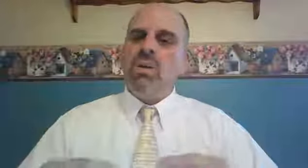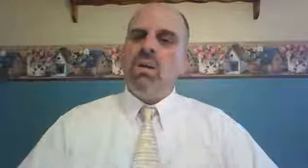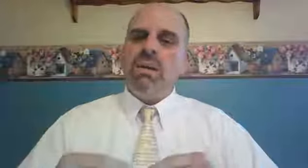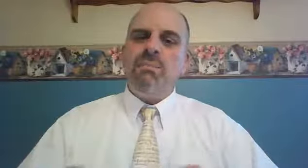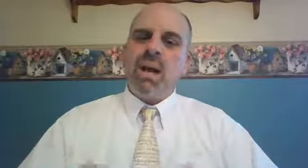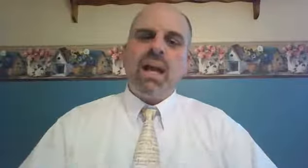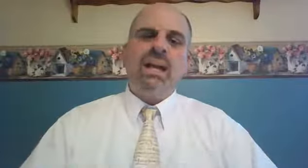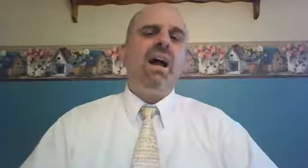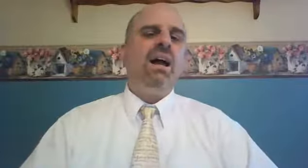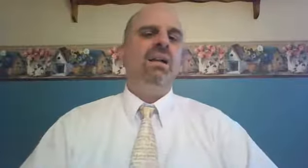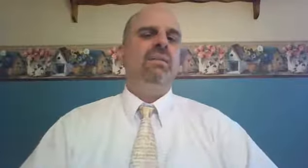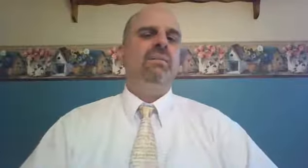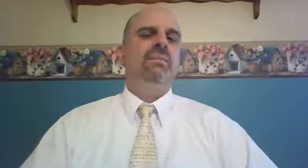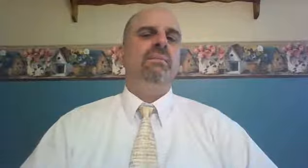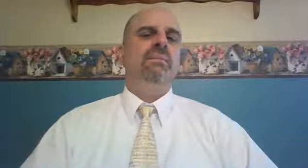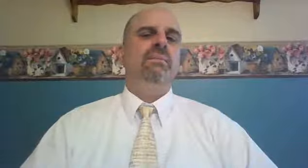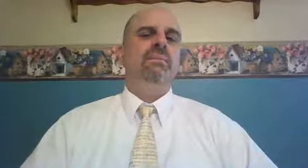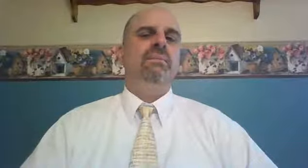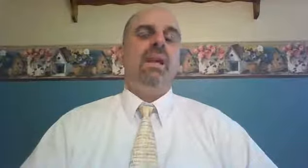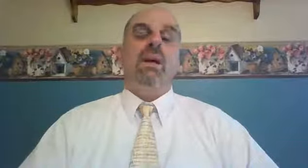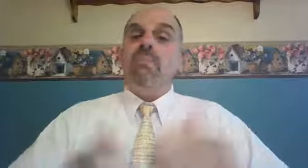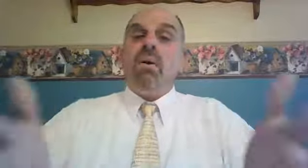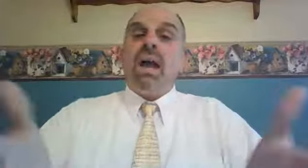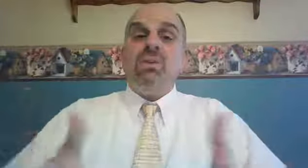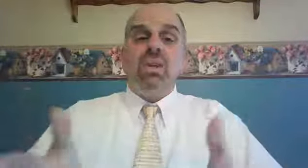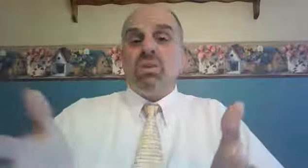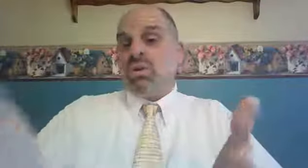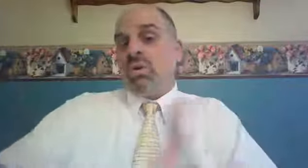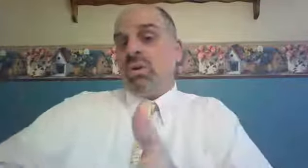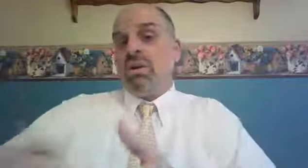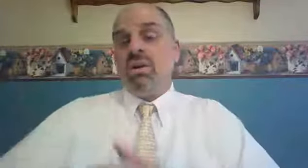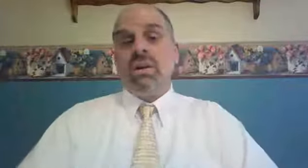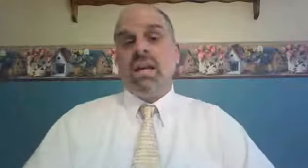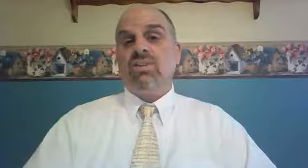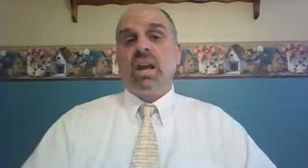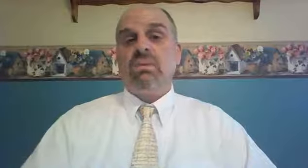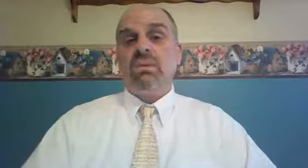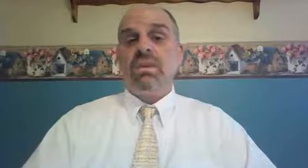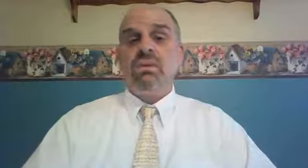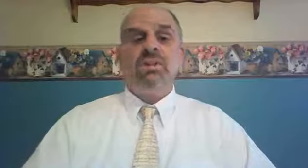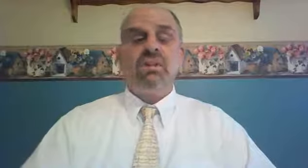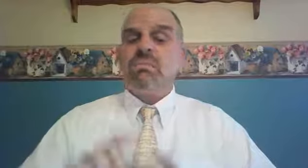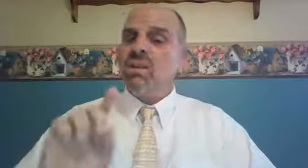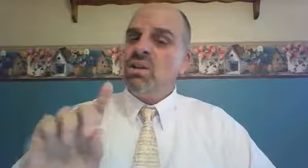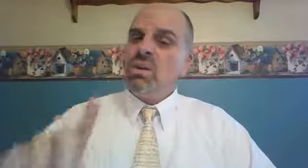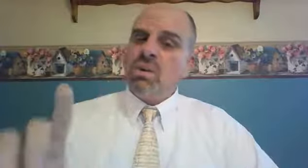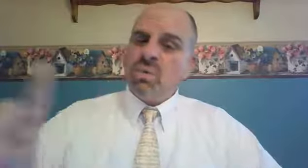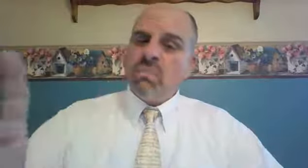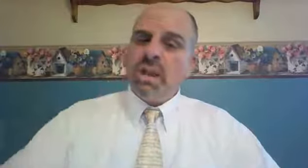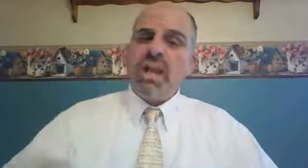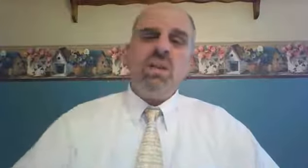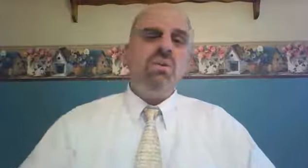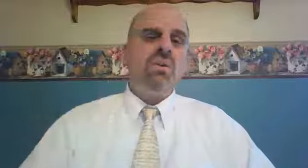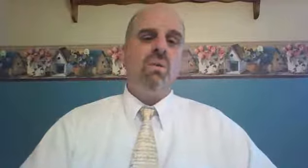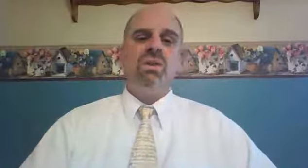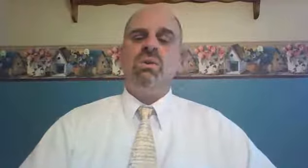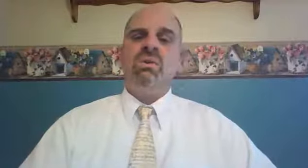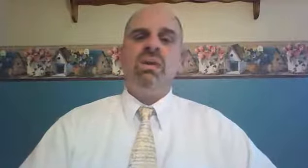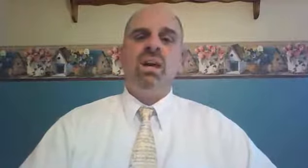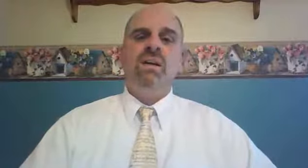will be my God. Boaz told her in chapter 2, he says, May the Lord repay you for what you have done.